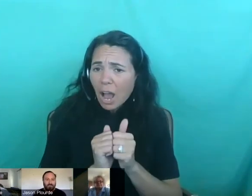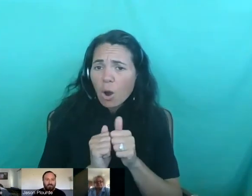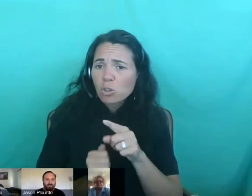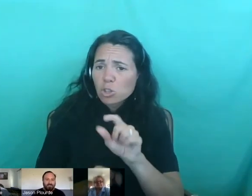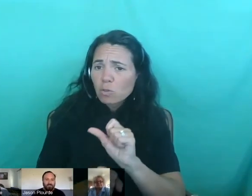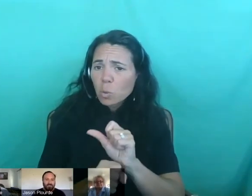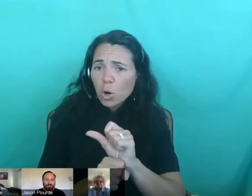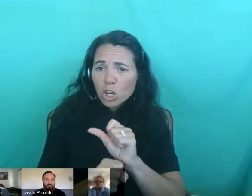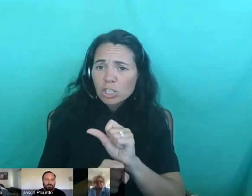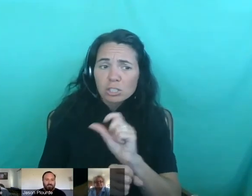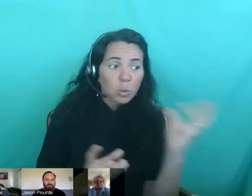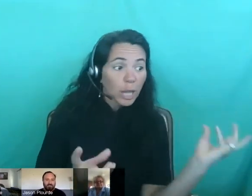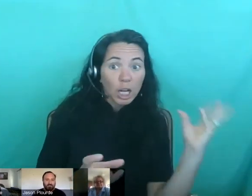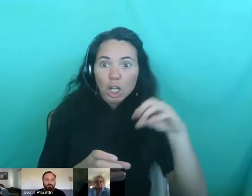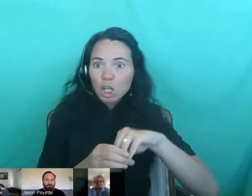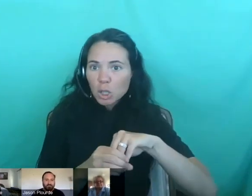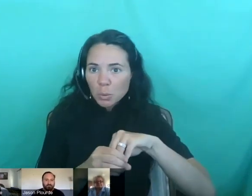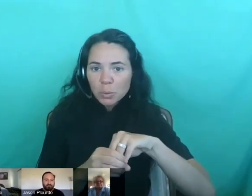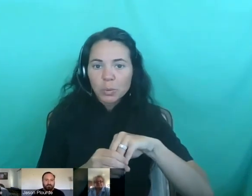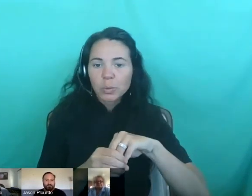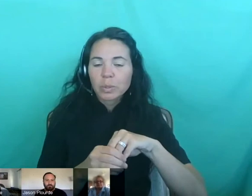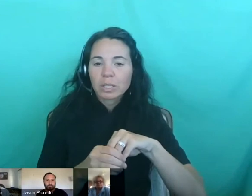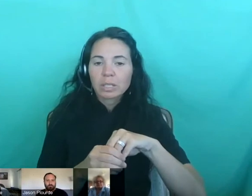overlooked in the history to be seen?